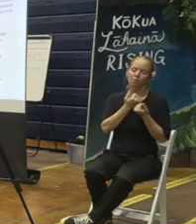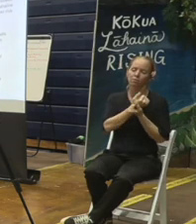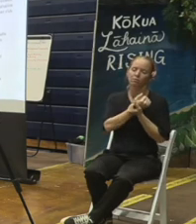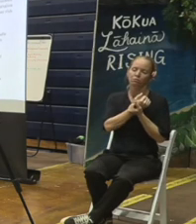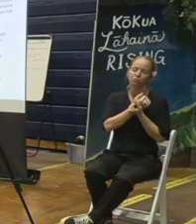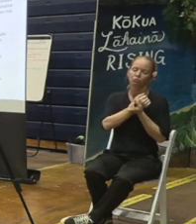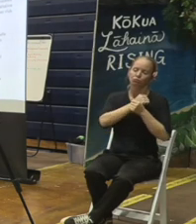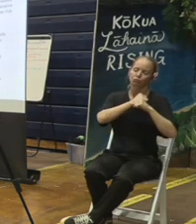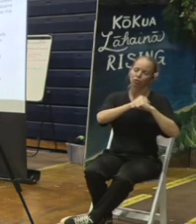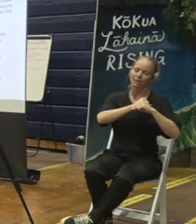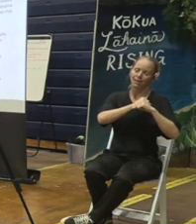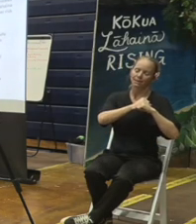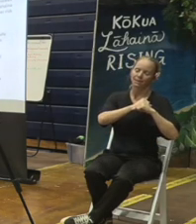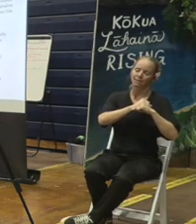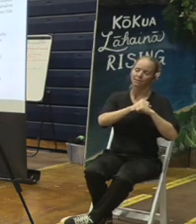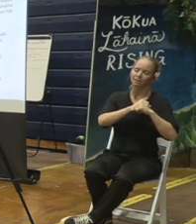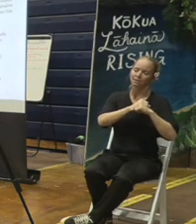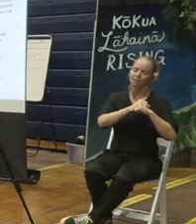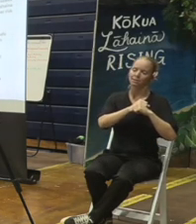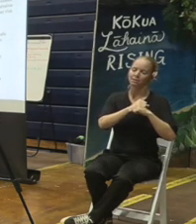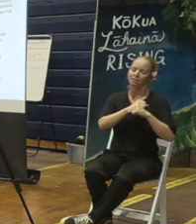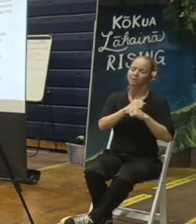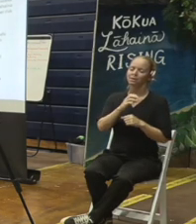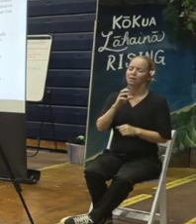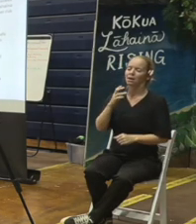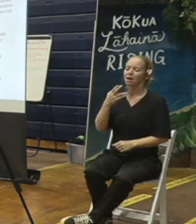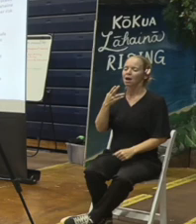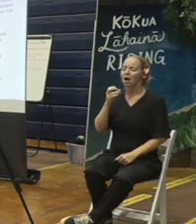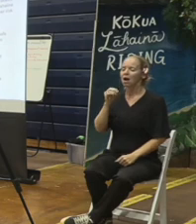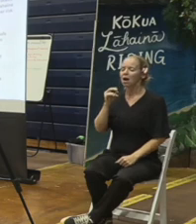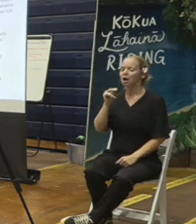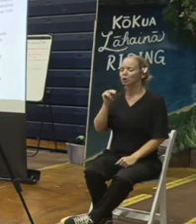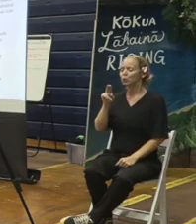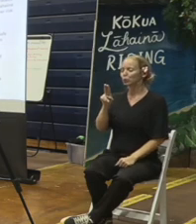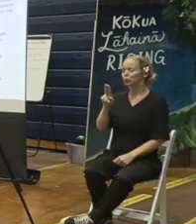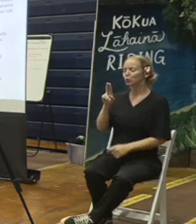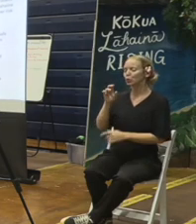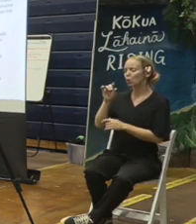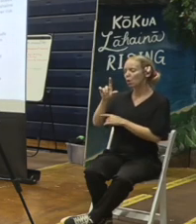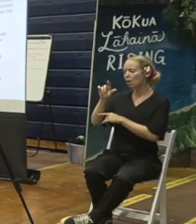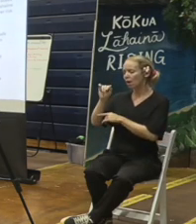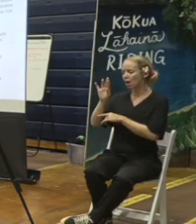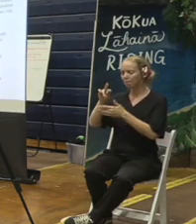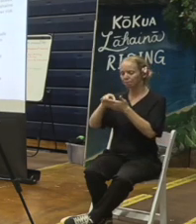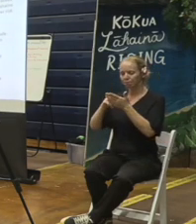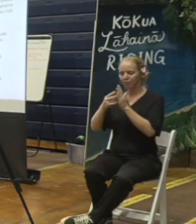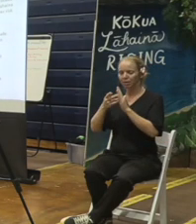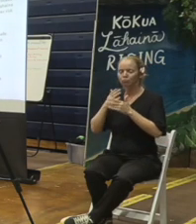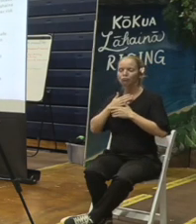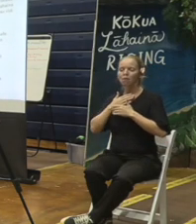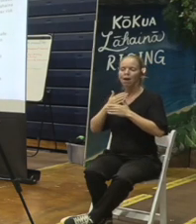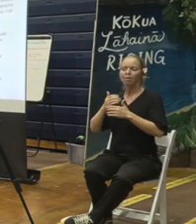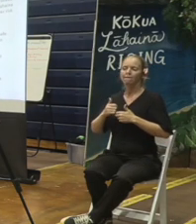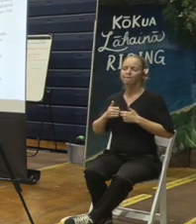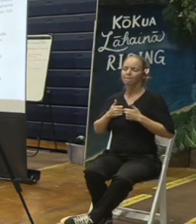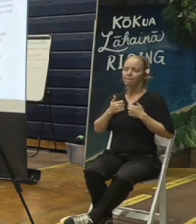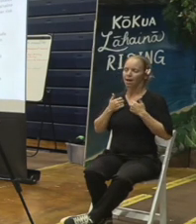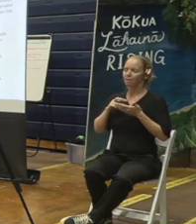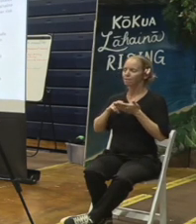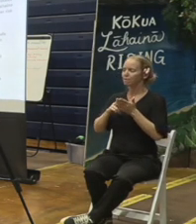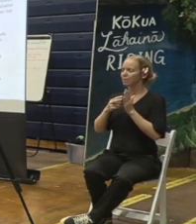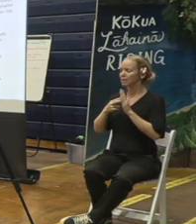Hanu Ola. Hanu Ola is the breath of life. It's what makes all of us beautiful, gifted,